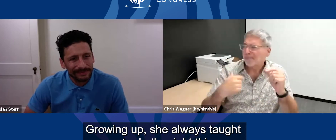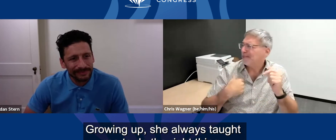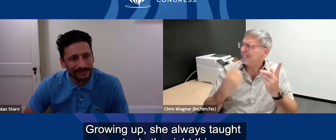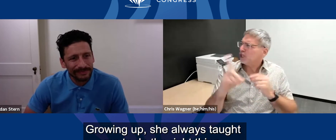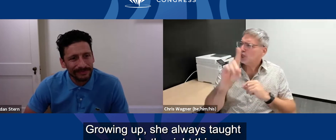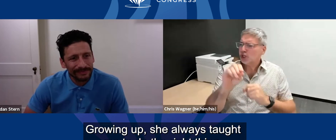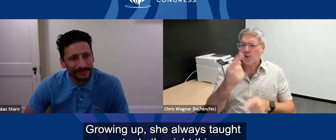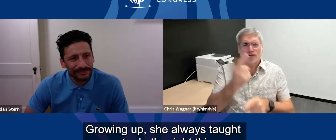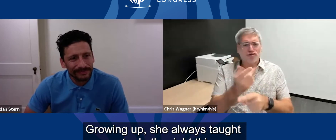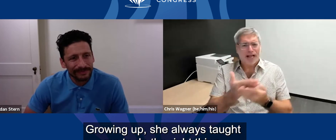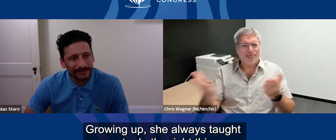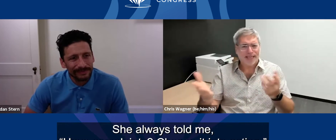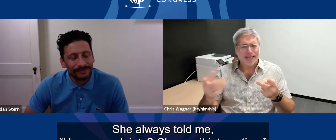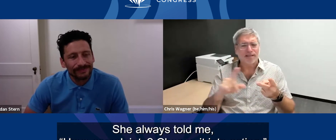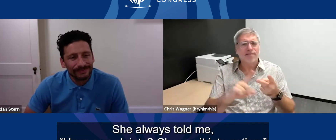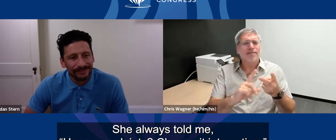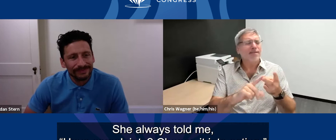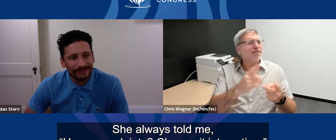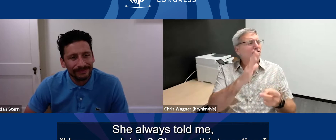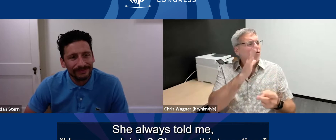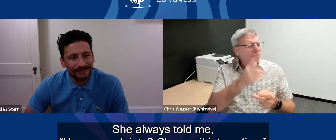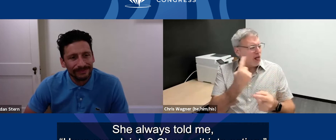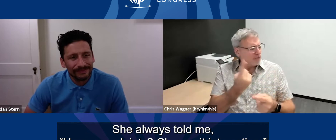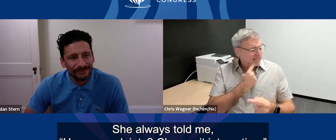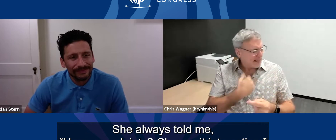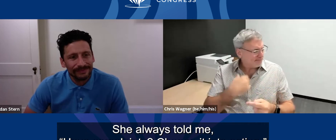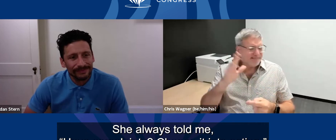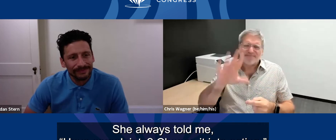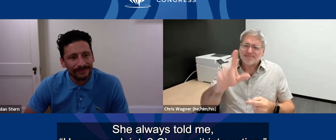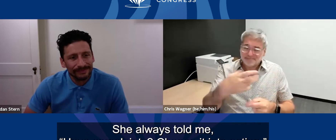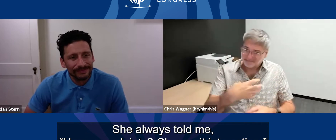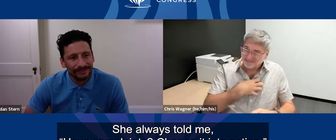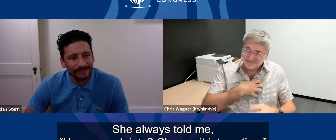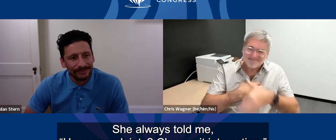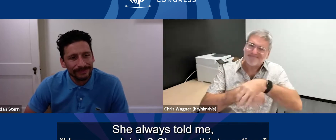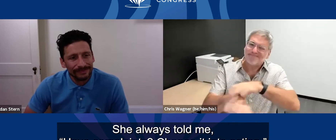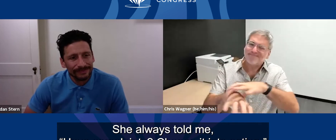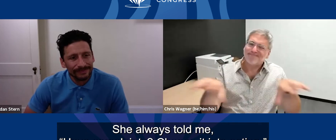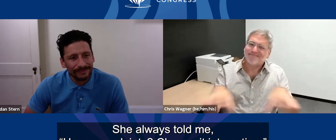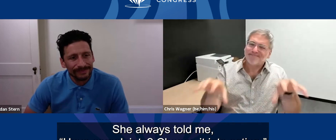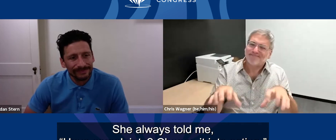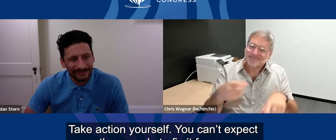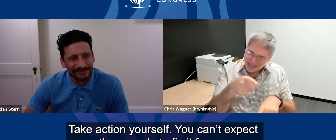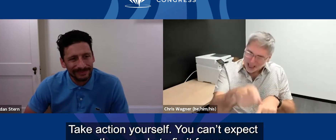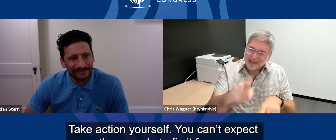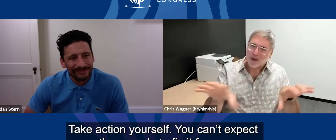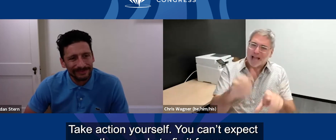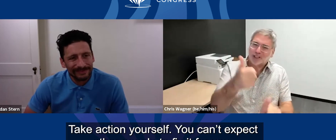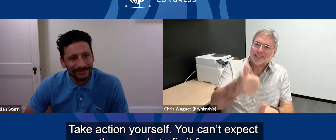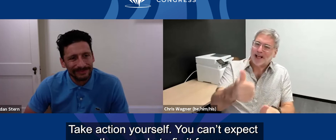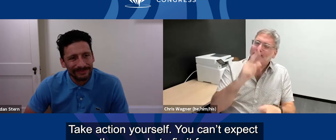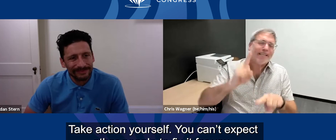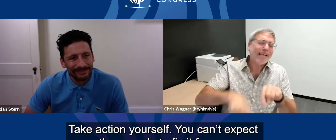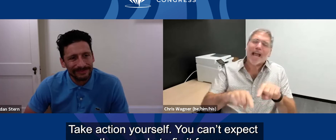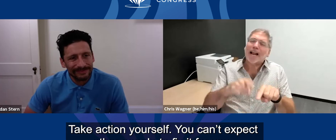thing. She always told me, have complaints? Change it into action. Take action yourself.